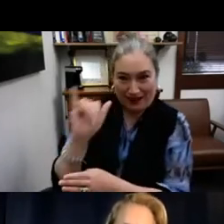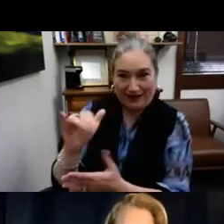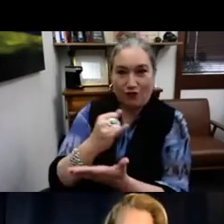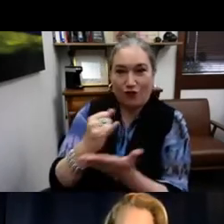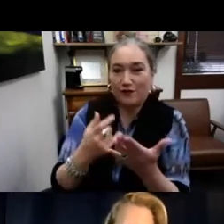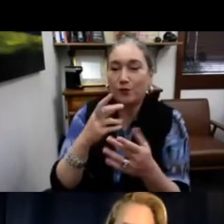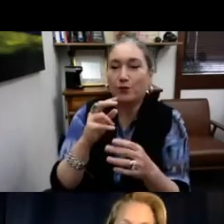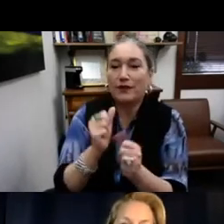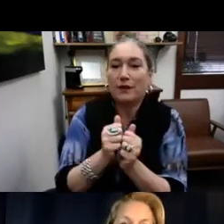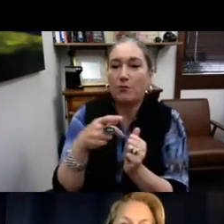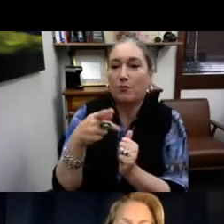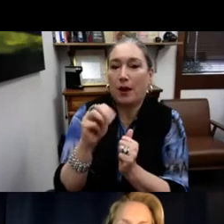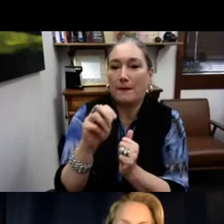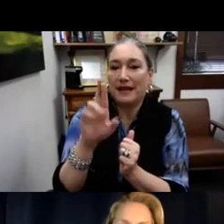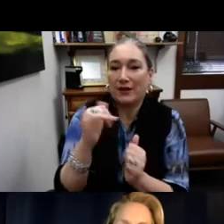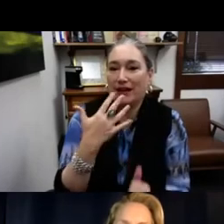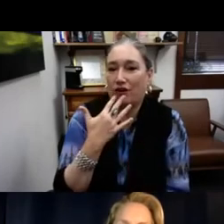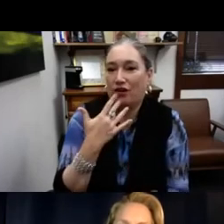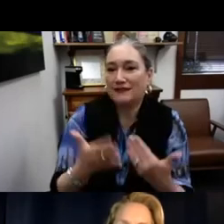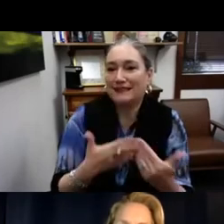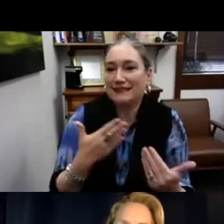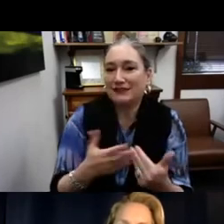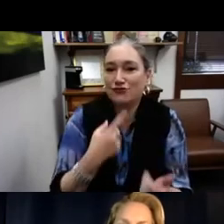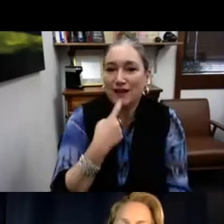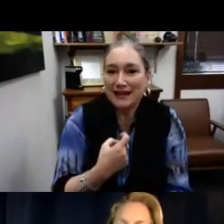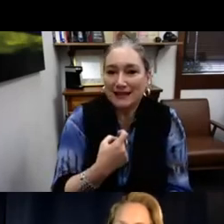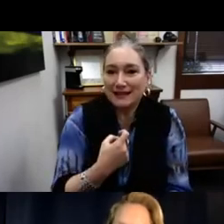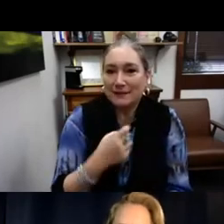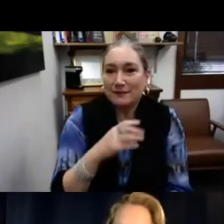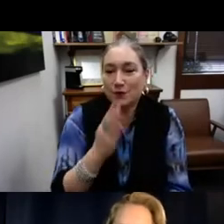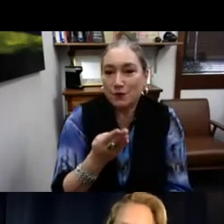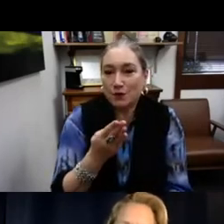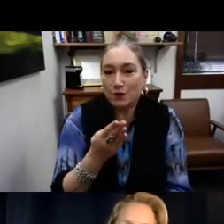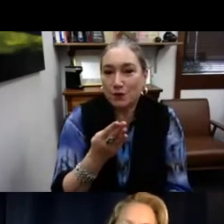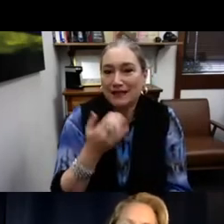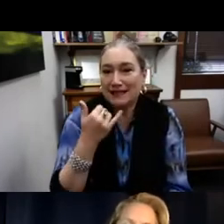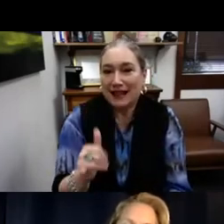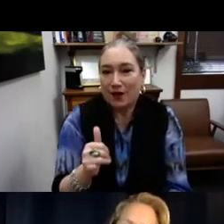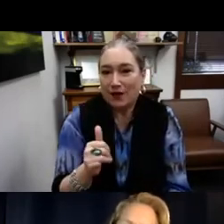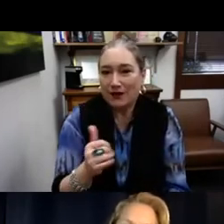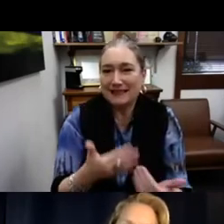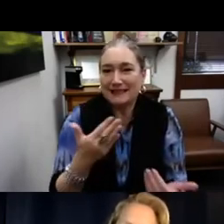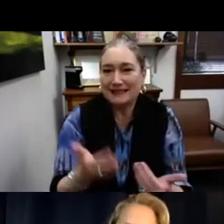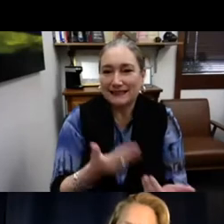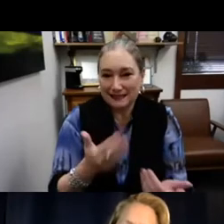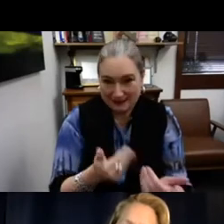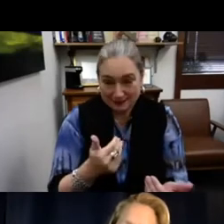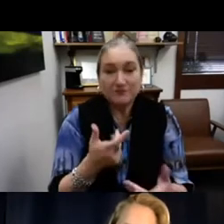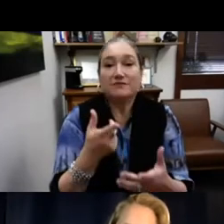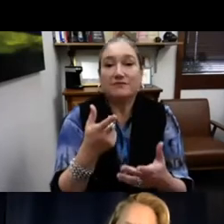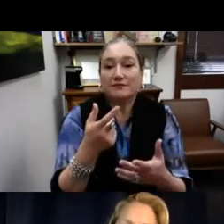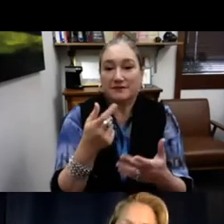Rourke-ism. So I'm using that art with, it's using primary colors. So red, blue,